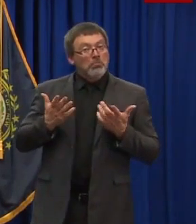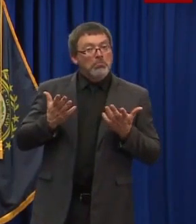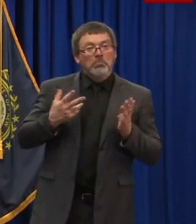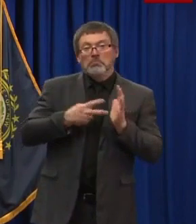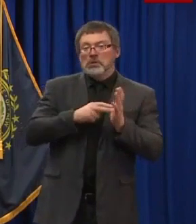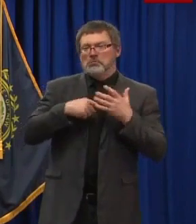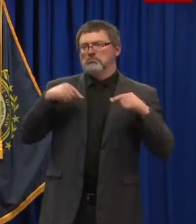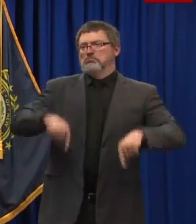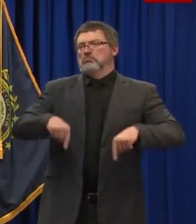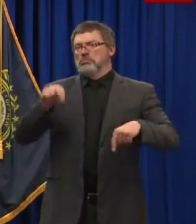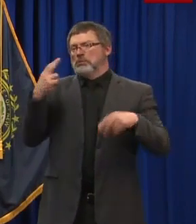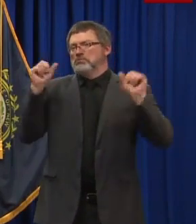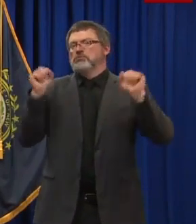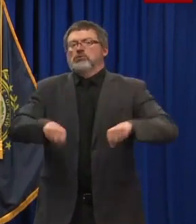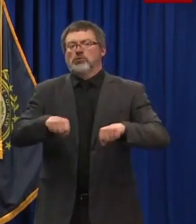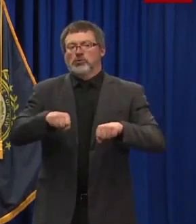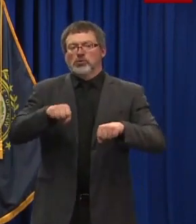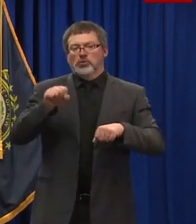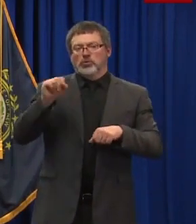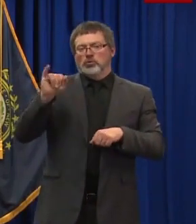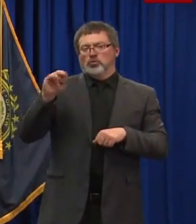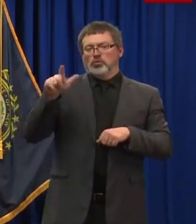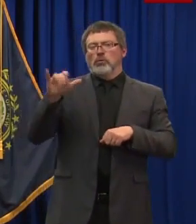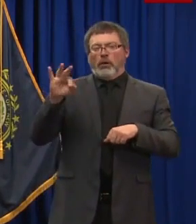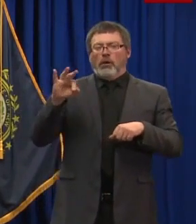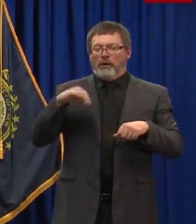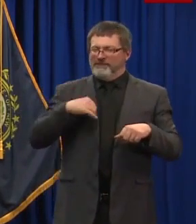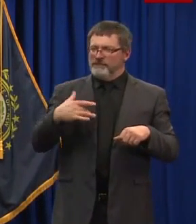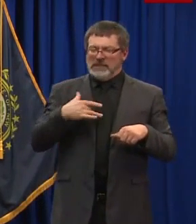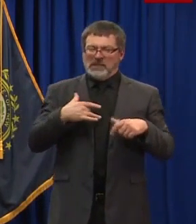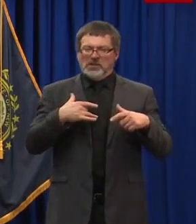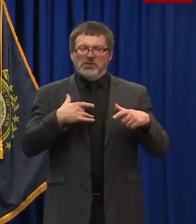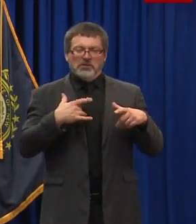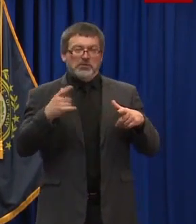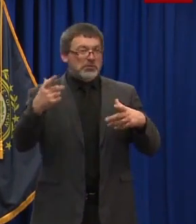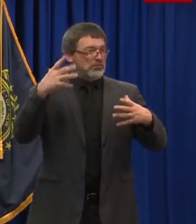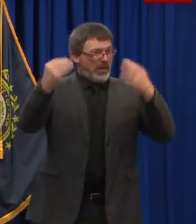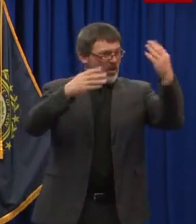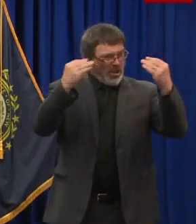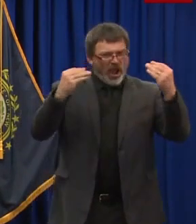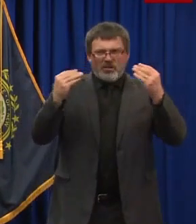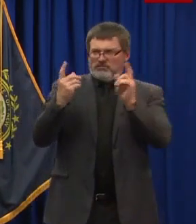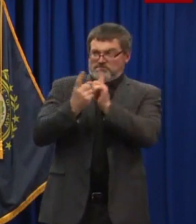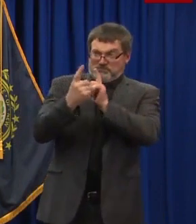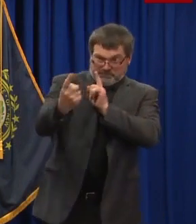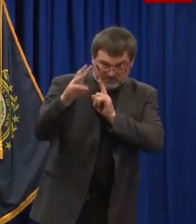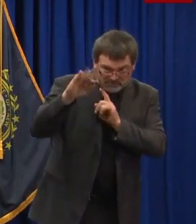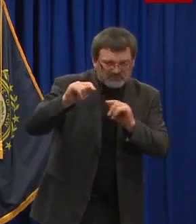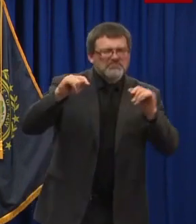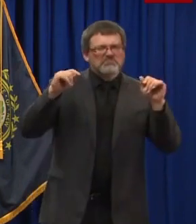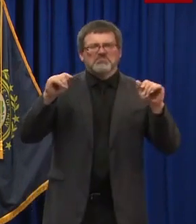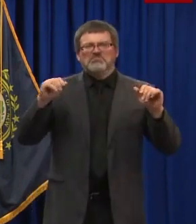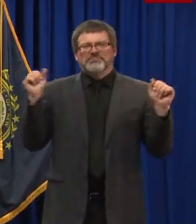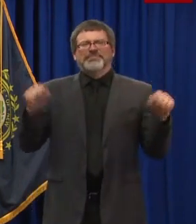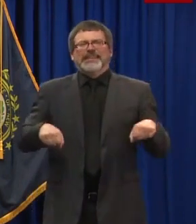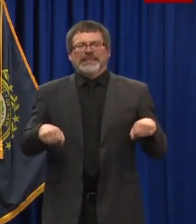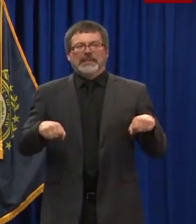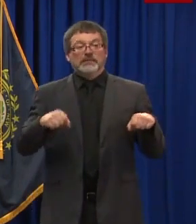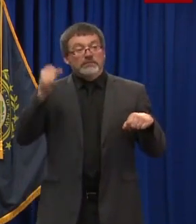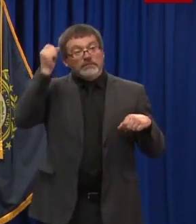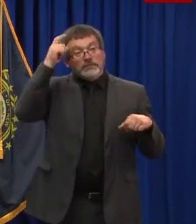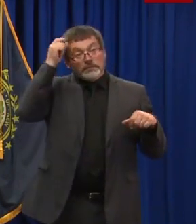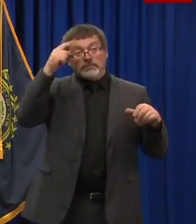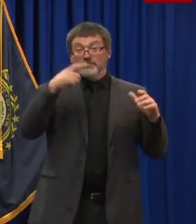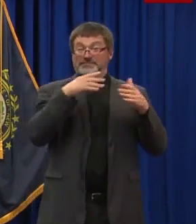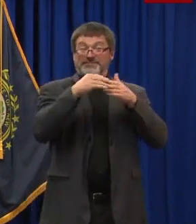make a difference for the positive to be sure. And a lot of these guidelines will remain in place for quite some time. And so this is, again,